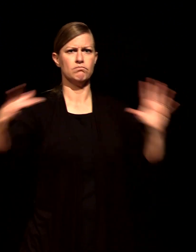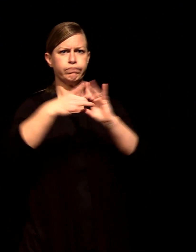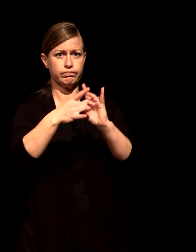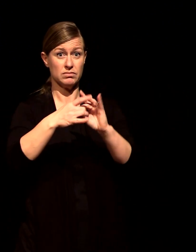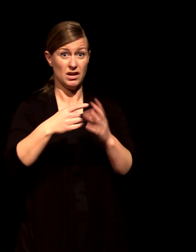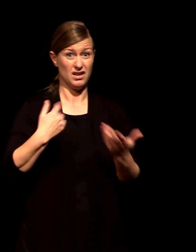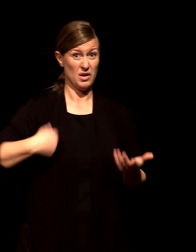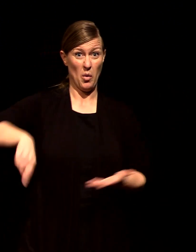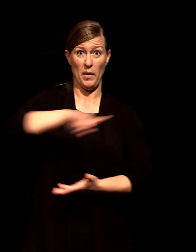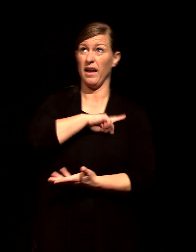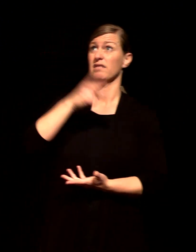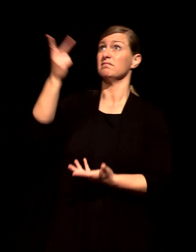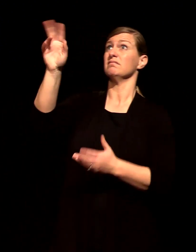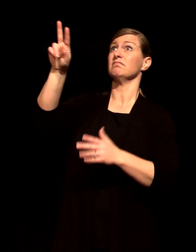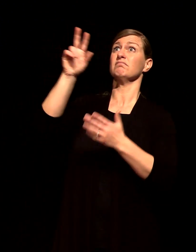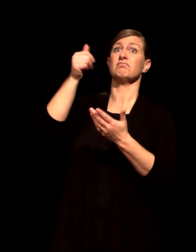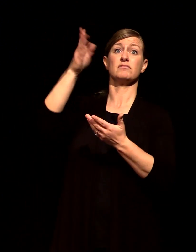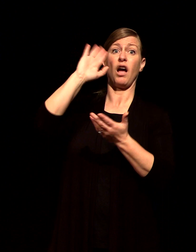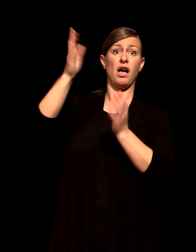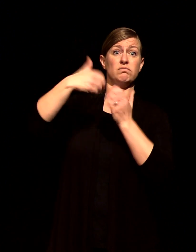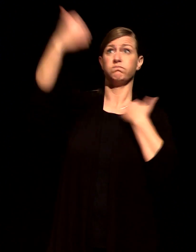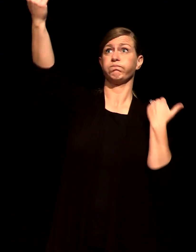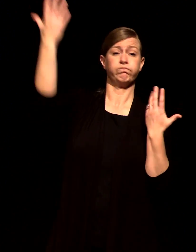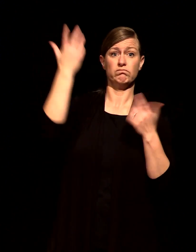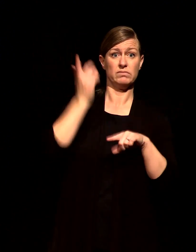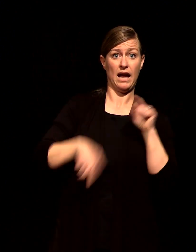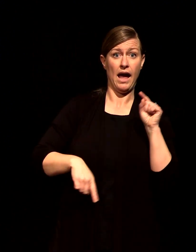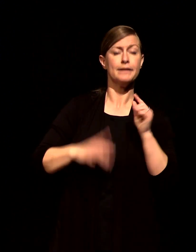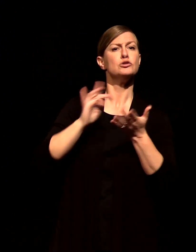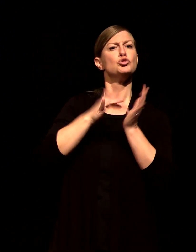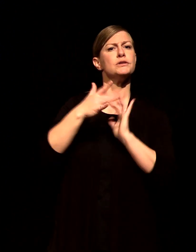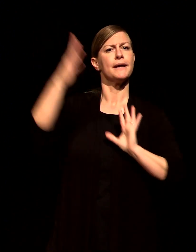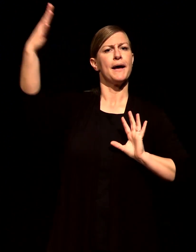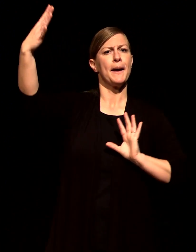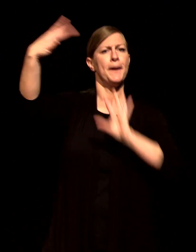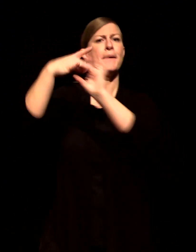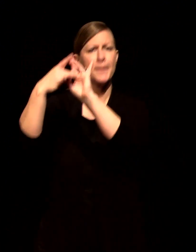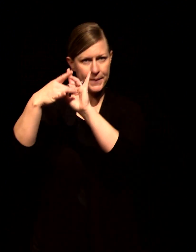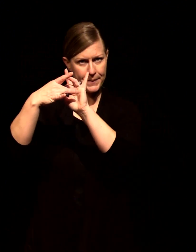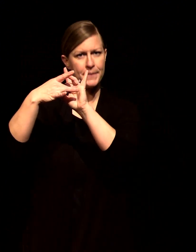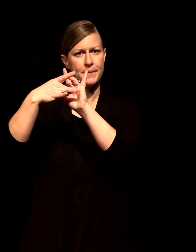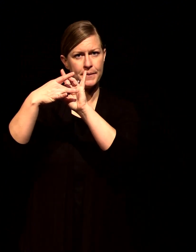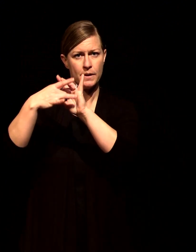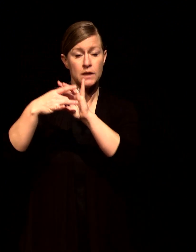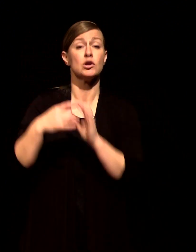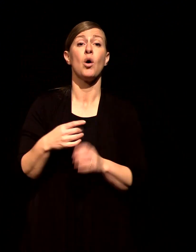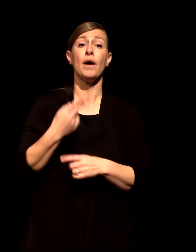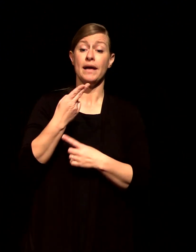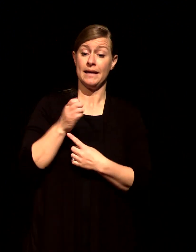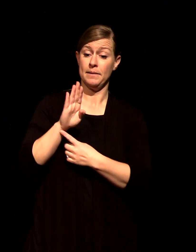back into right relationship and so Hebrews 12 is telling us that it was this joyous anticipation